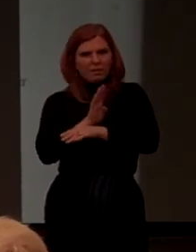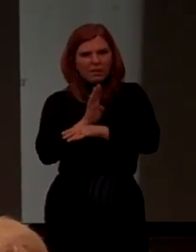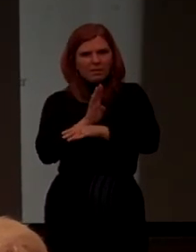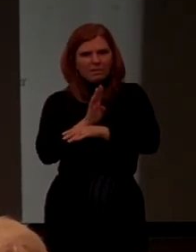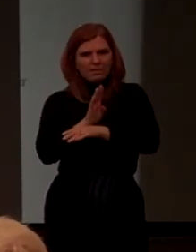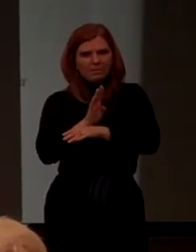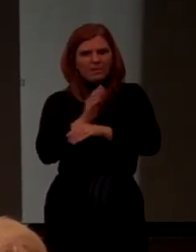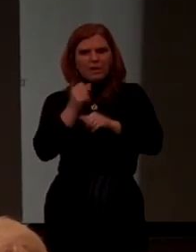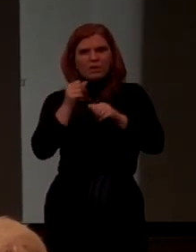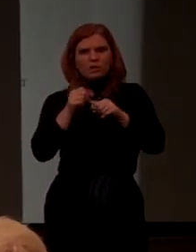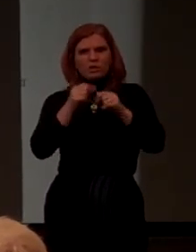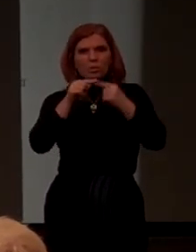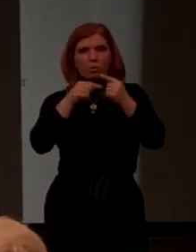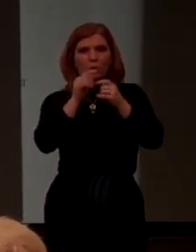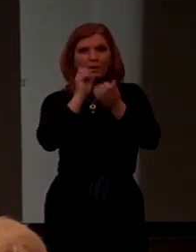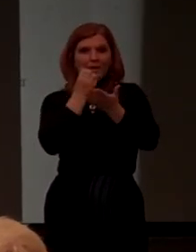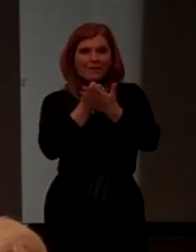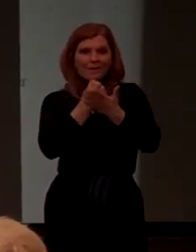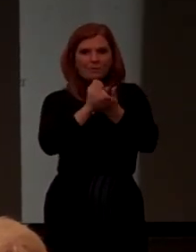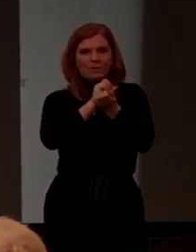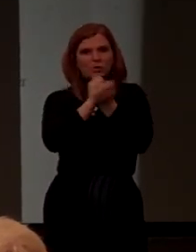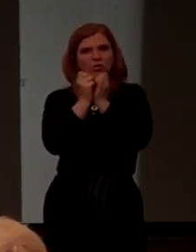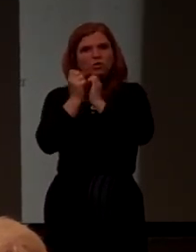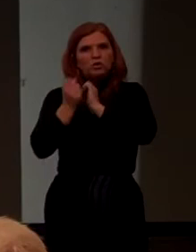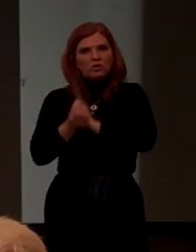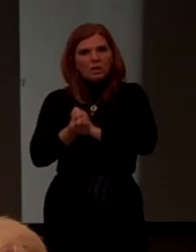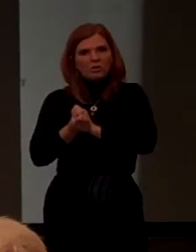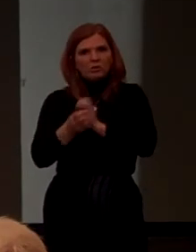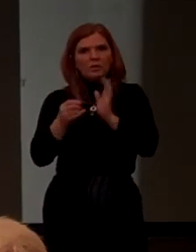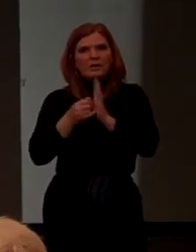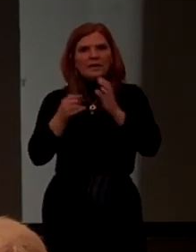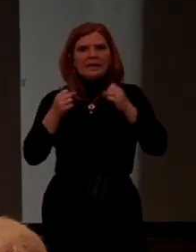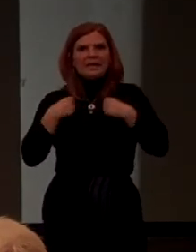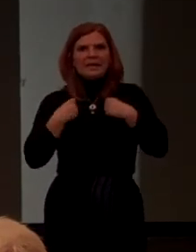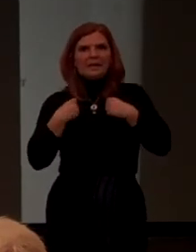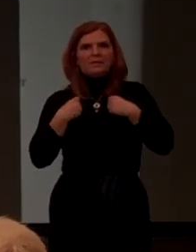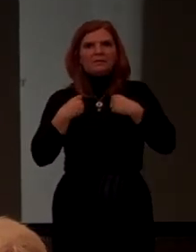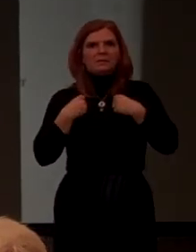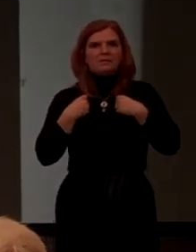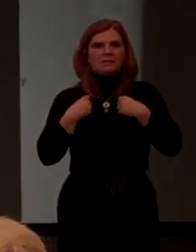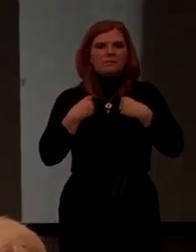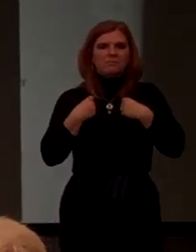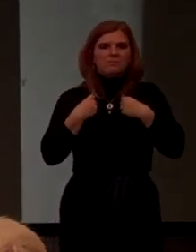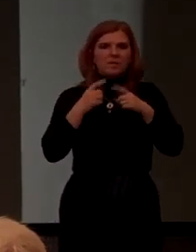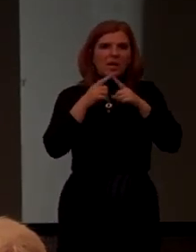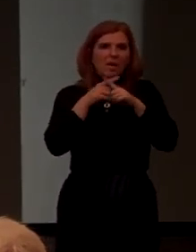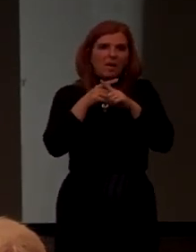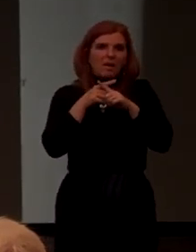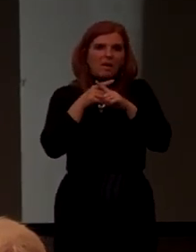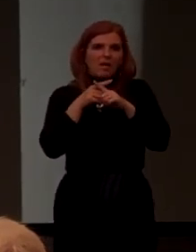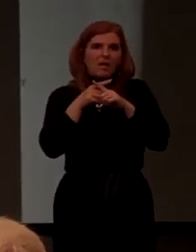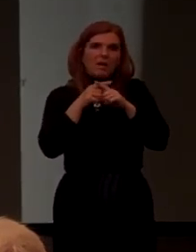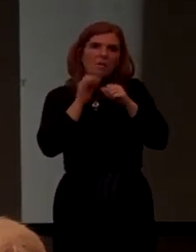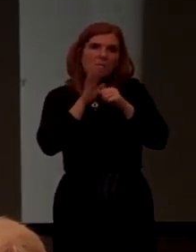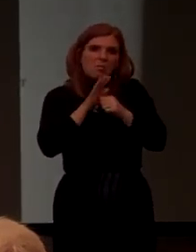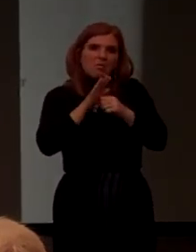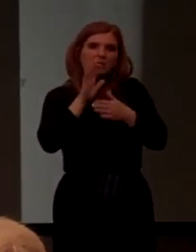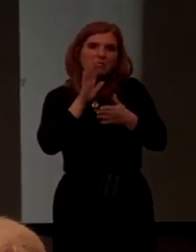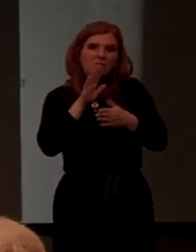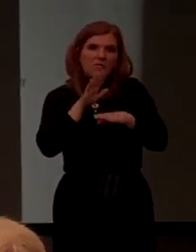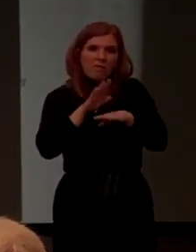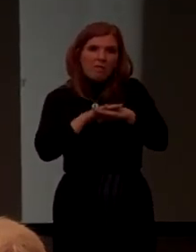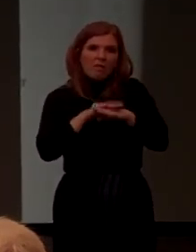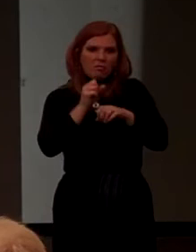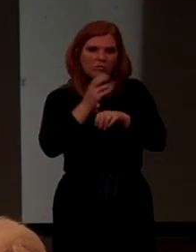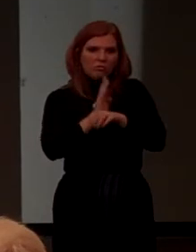So, when the economy changes, it has an impact on the kind of jobs that we have and that are available.